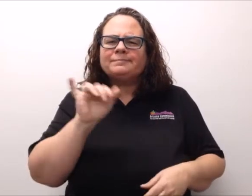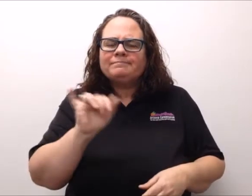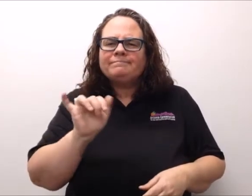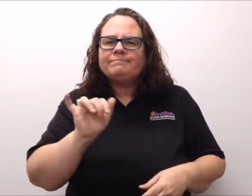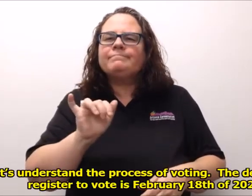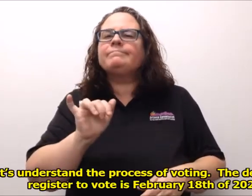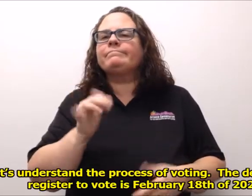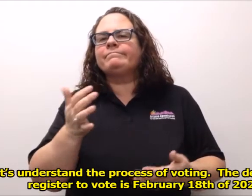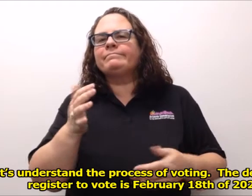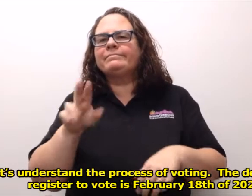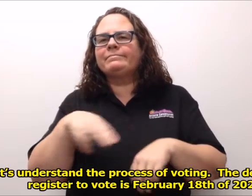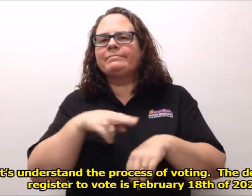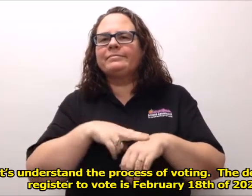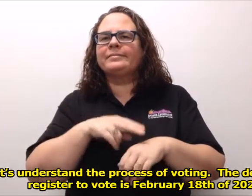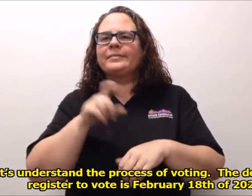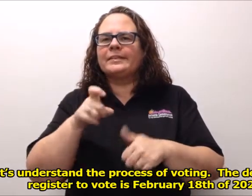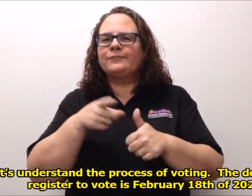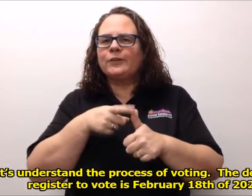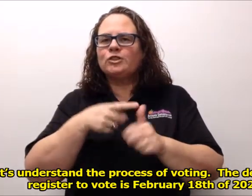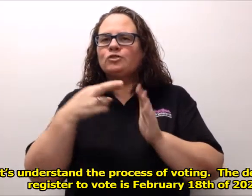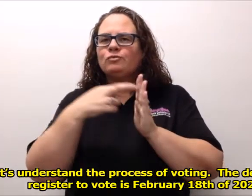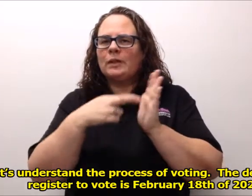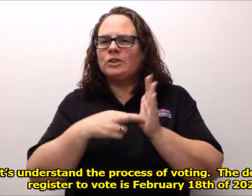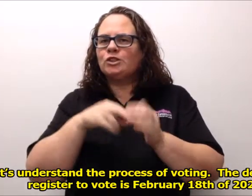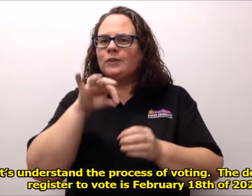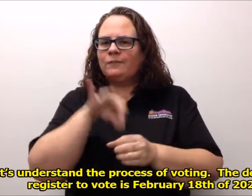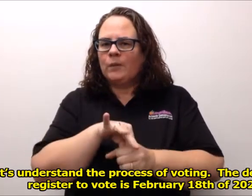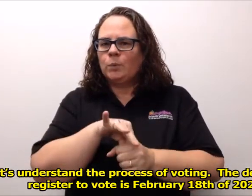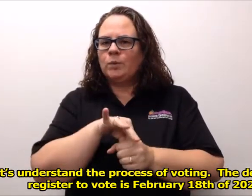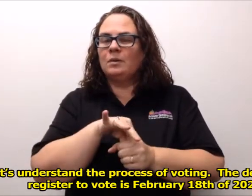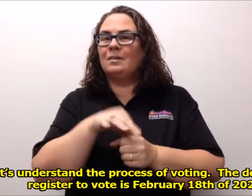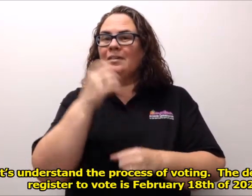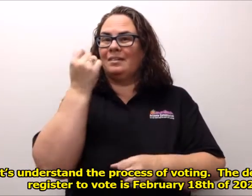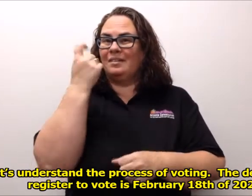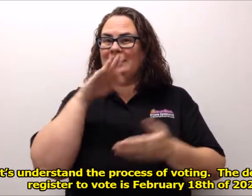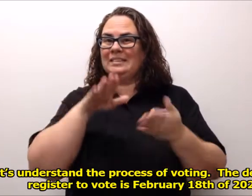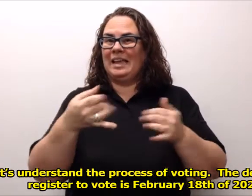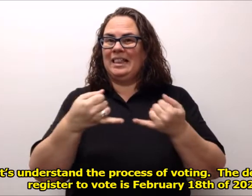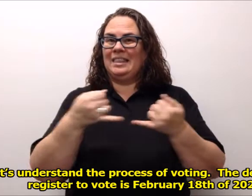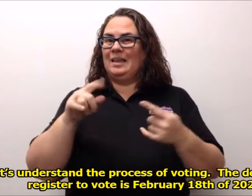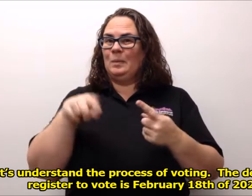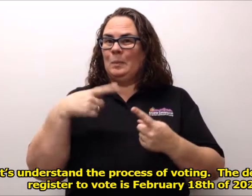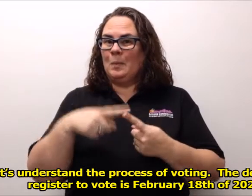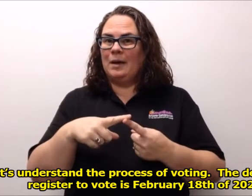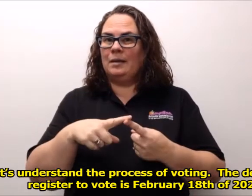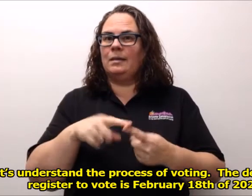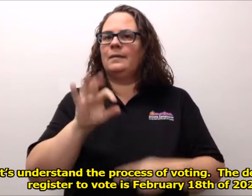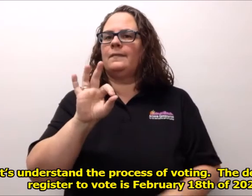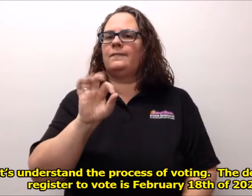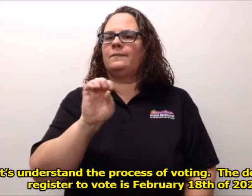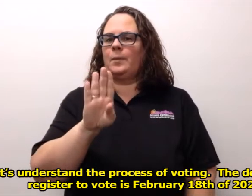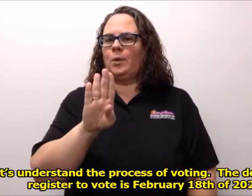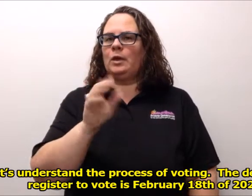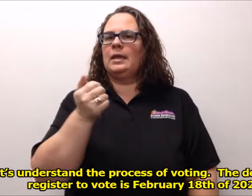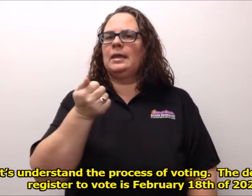Let's understand the process of voting. The deadline to register to vote is February